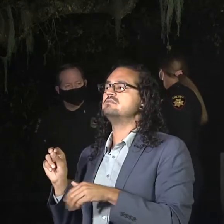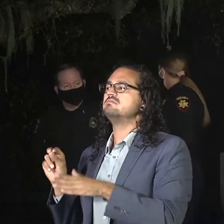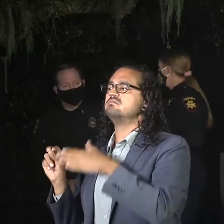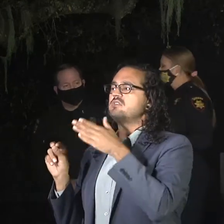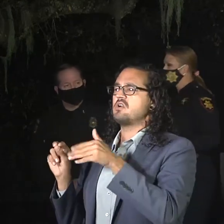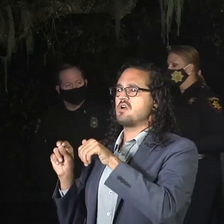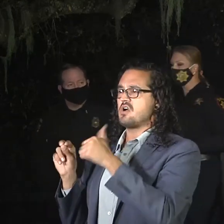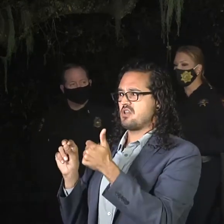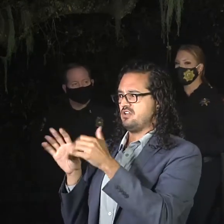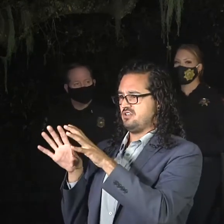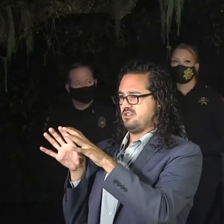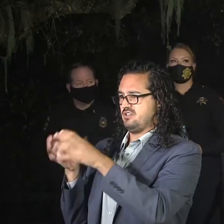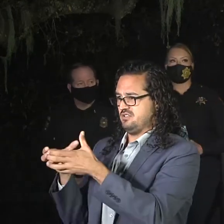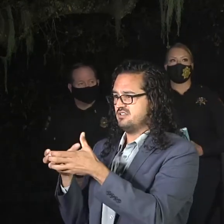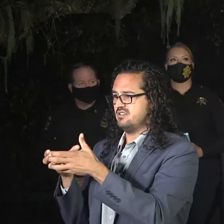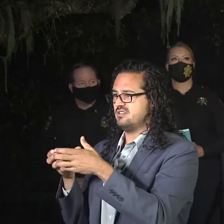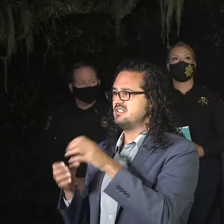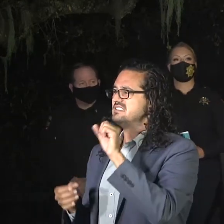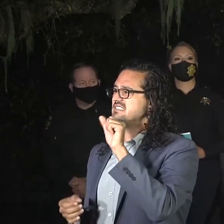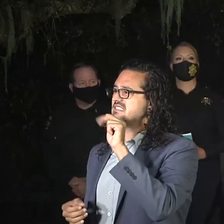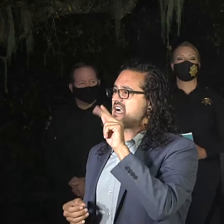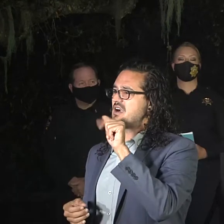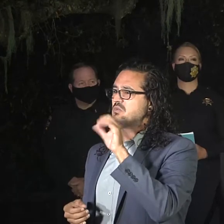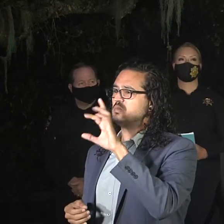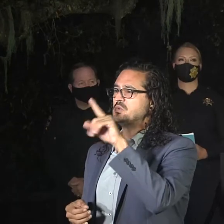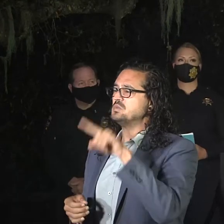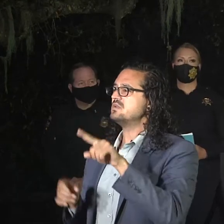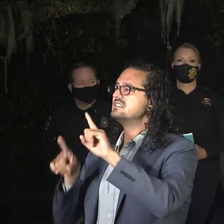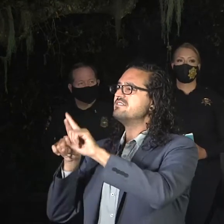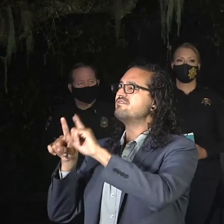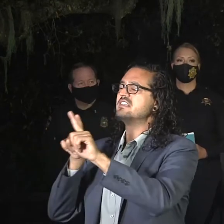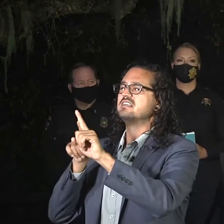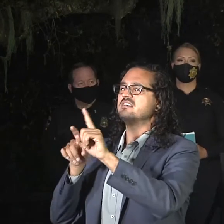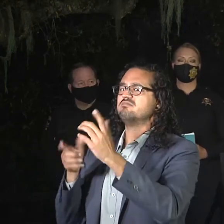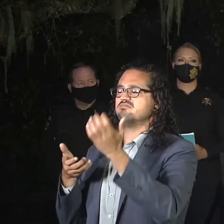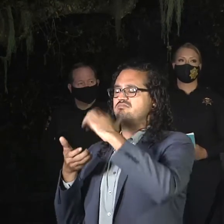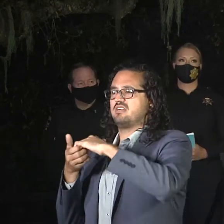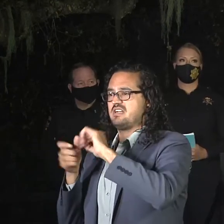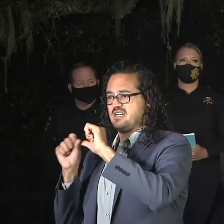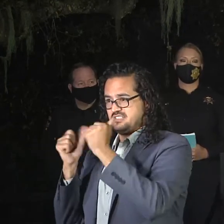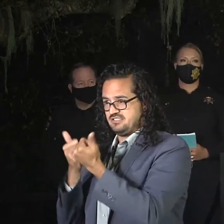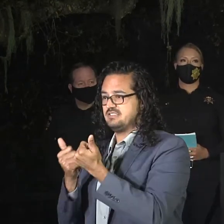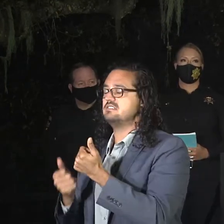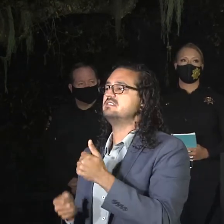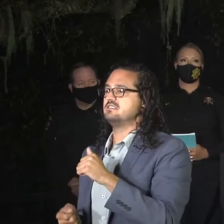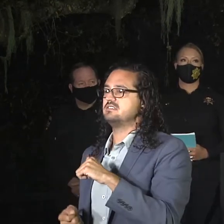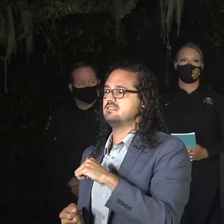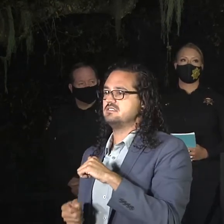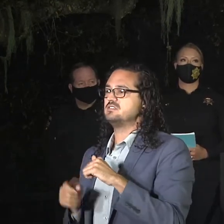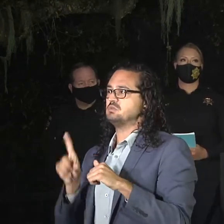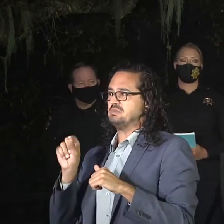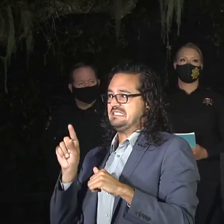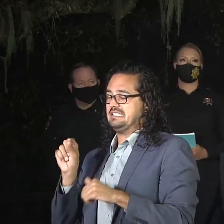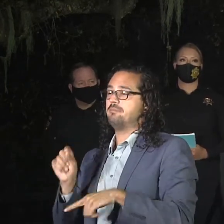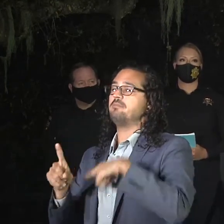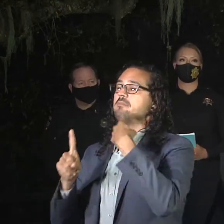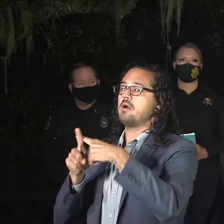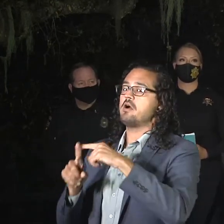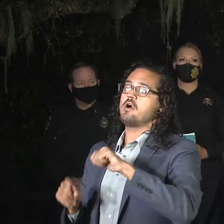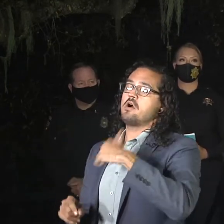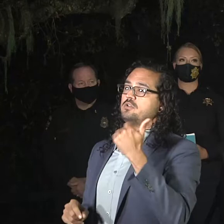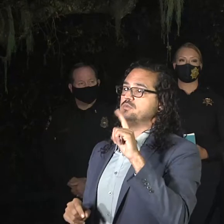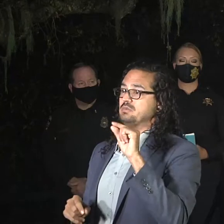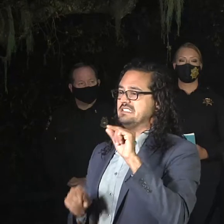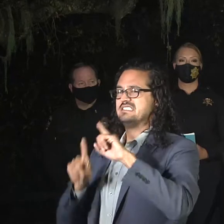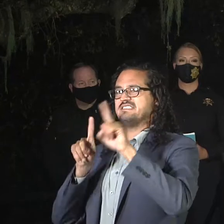inside Santa Cruz County, and then 20 mutual aid from over the hill. Last night, we responded to 14 calls for service, six welfare checks. And I'm going to